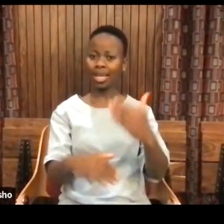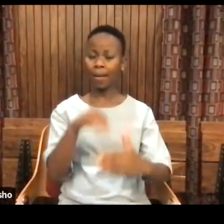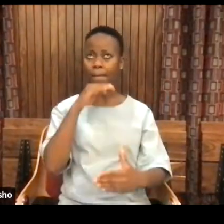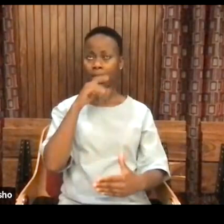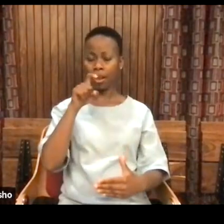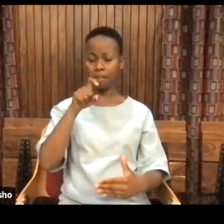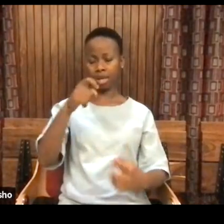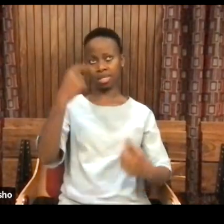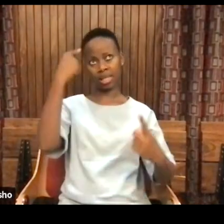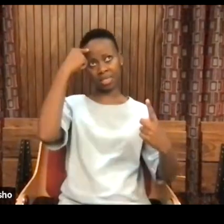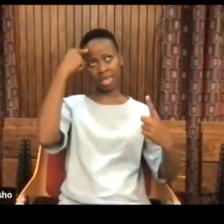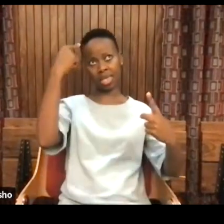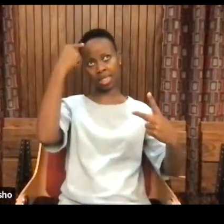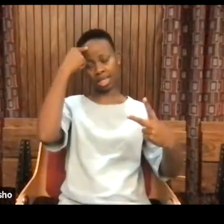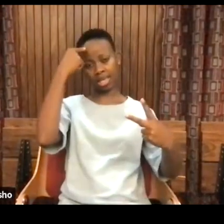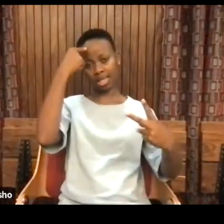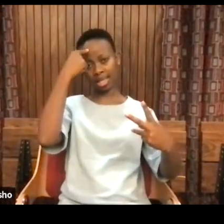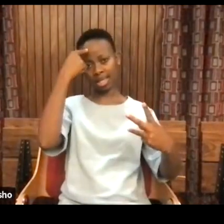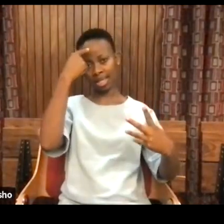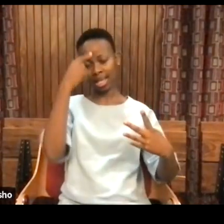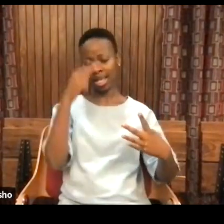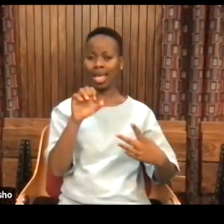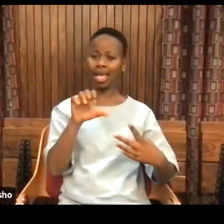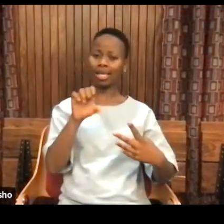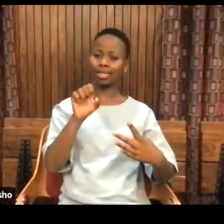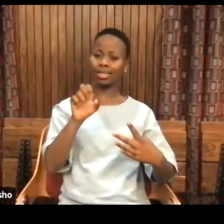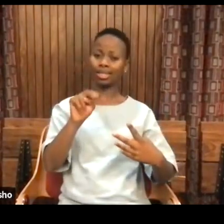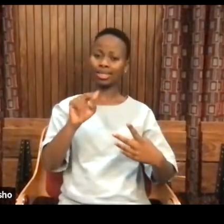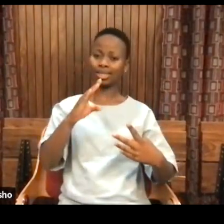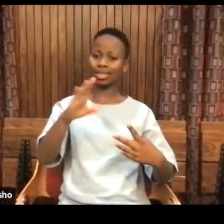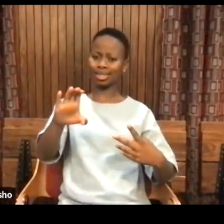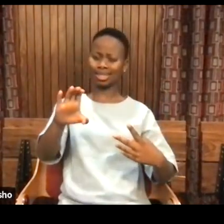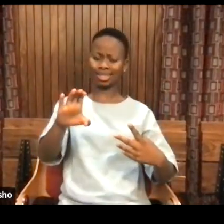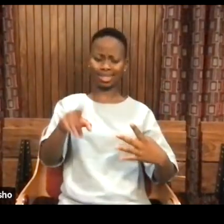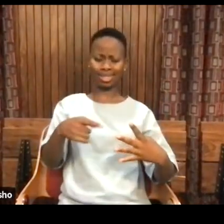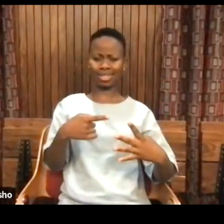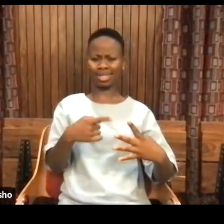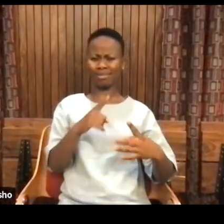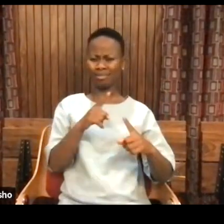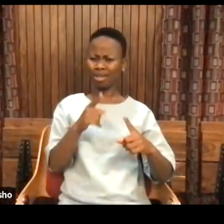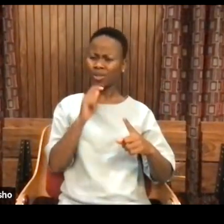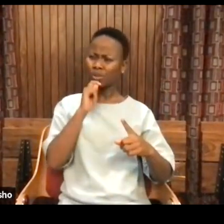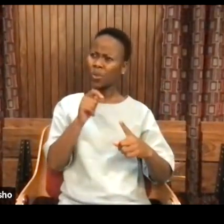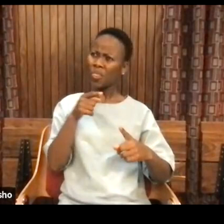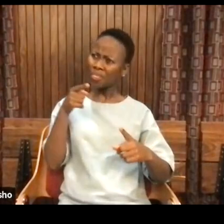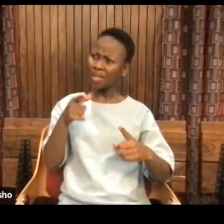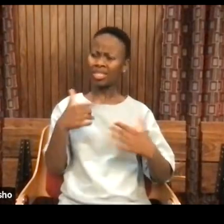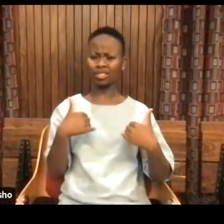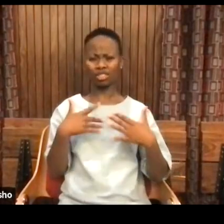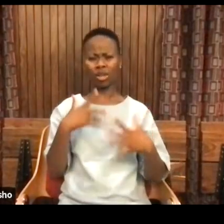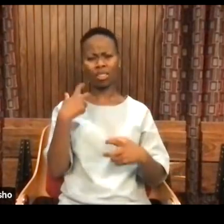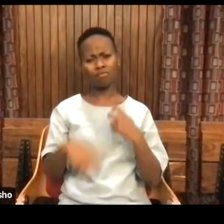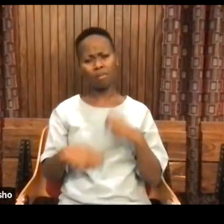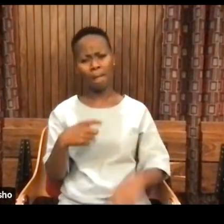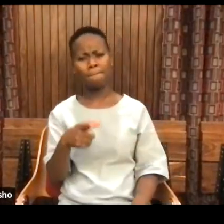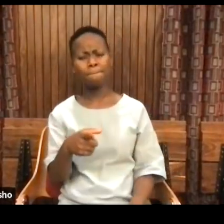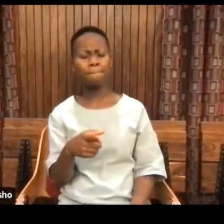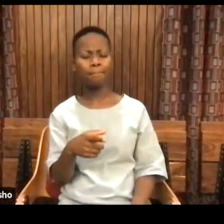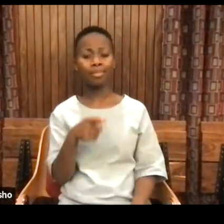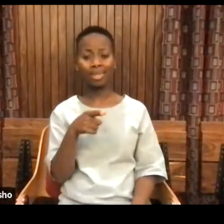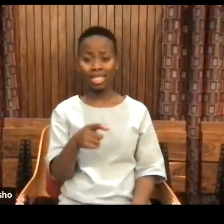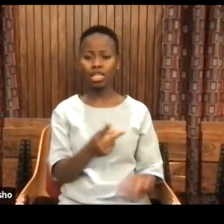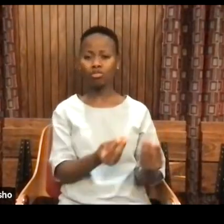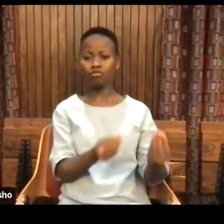thing. Look for the essence, the essence, the essence, but that is what started the problem. That comes out of Greek metaphysics.